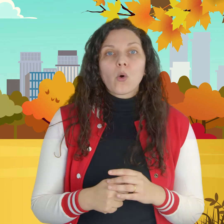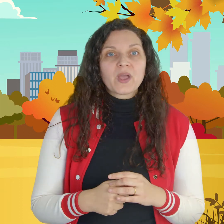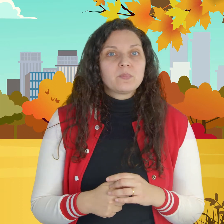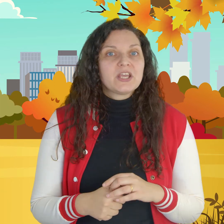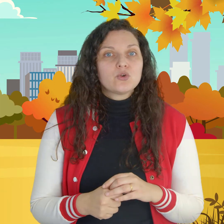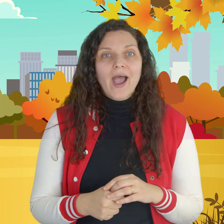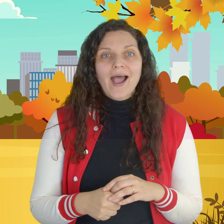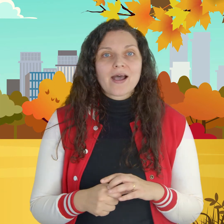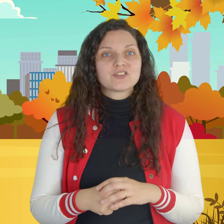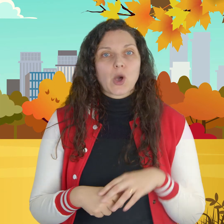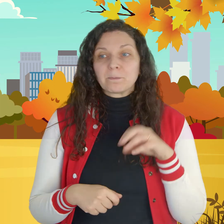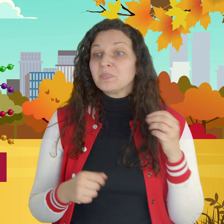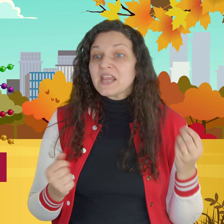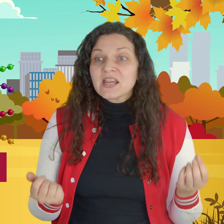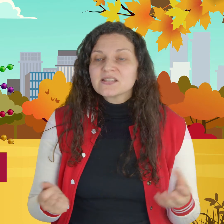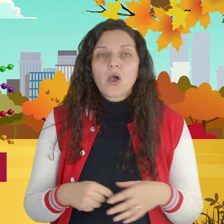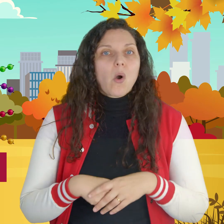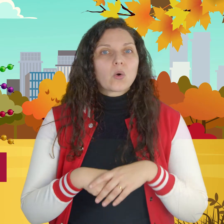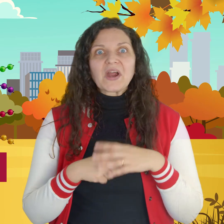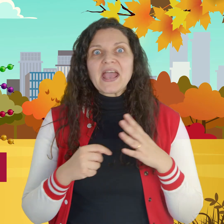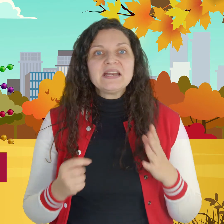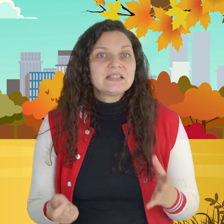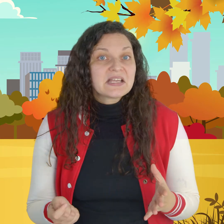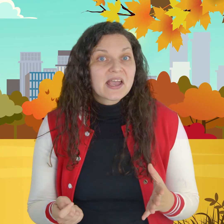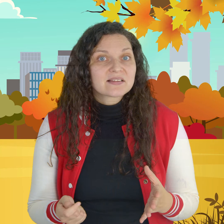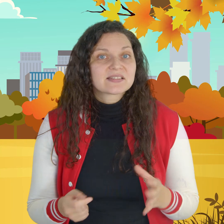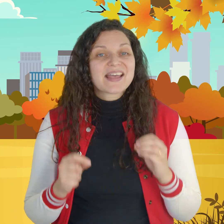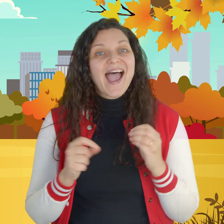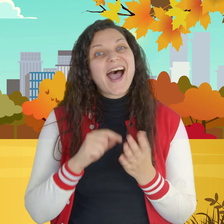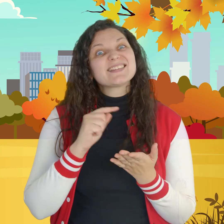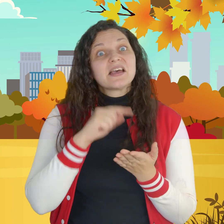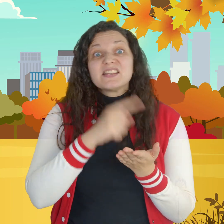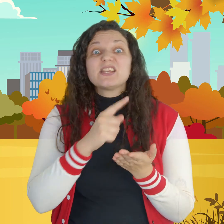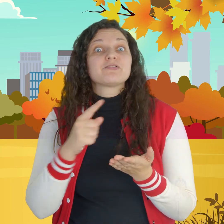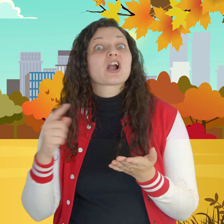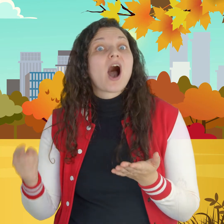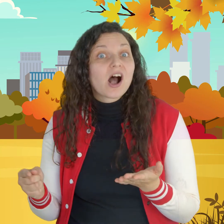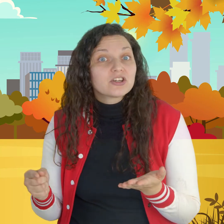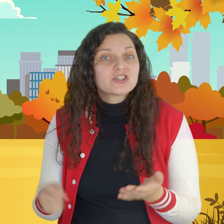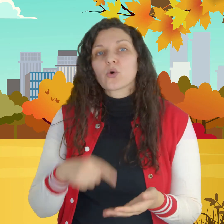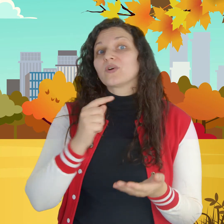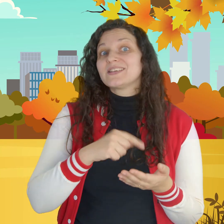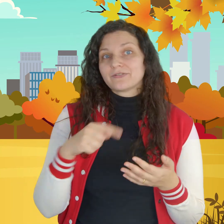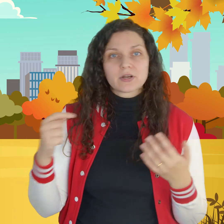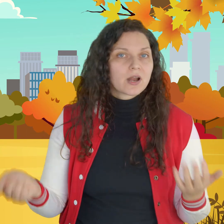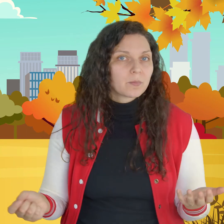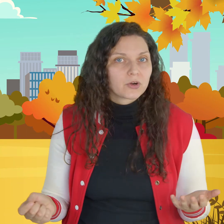maybe you have some beads or anything else that has different colors or different numbers